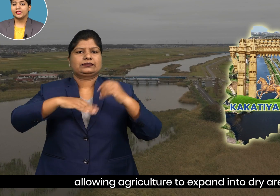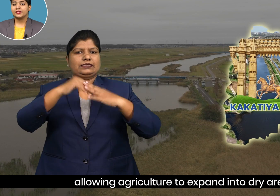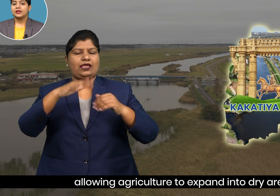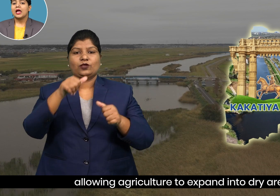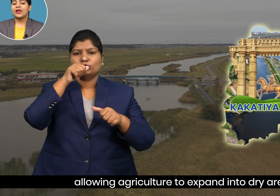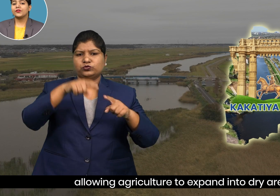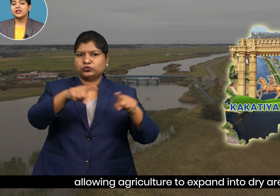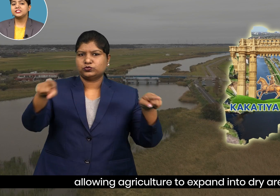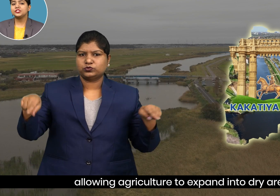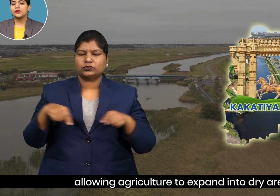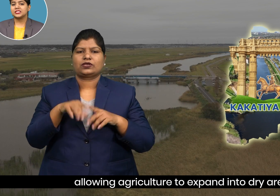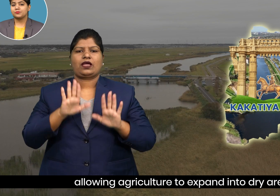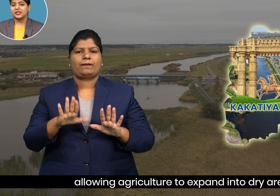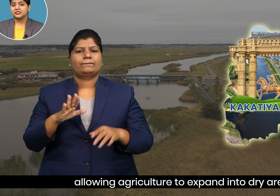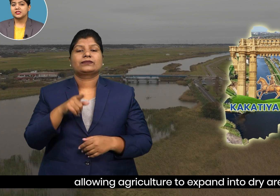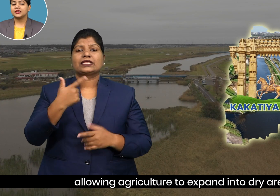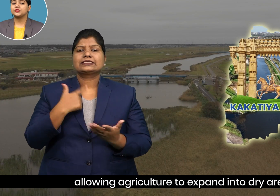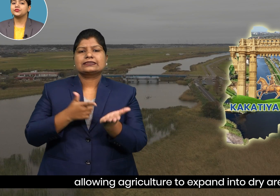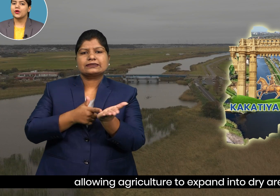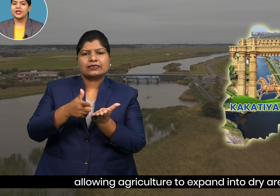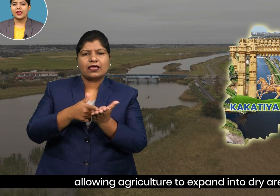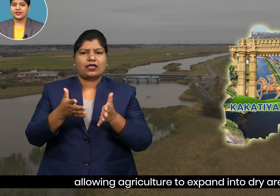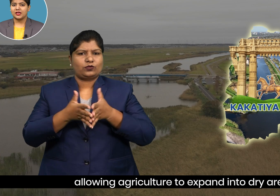agriculture to expand into dry areas